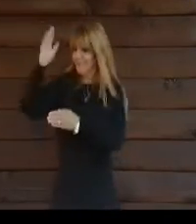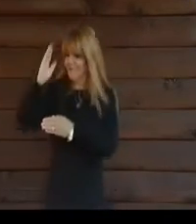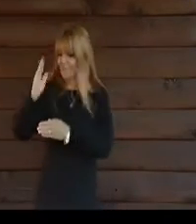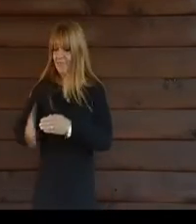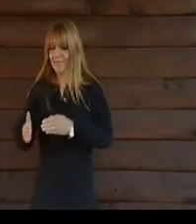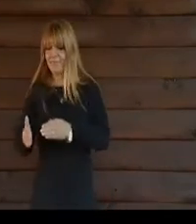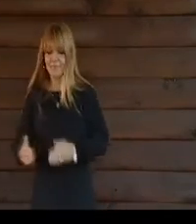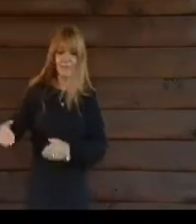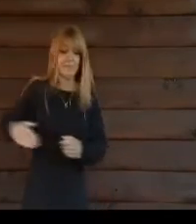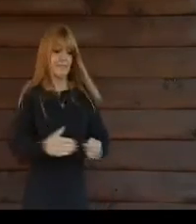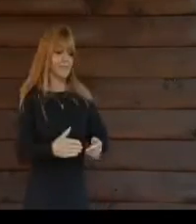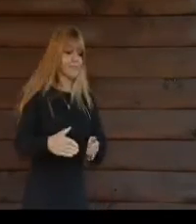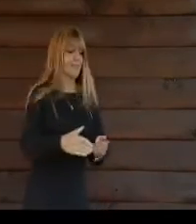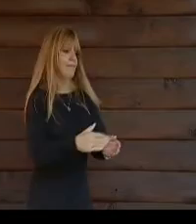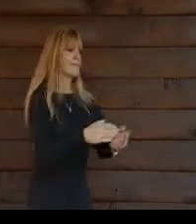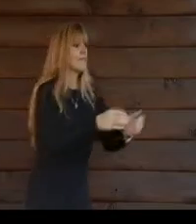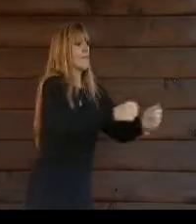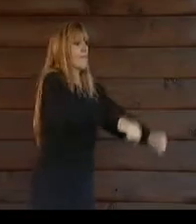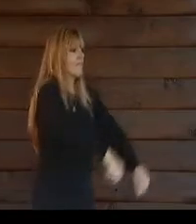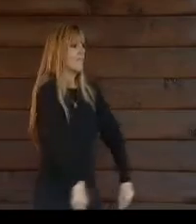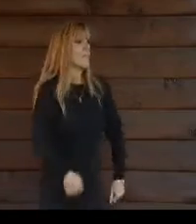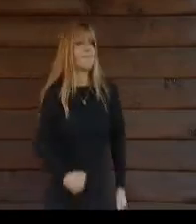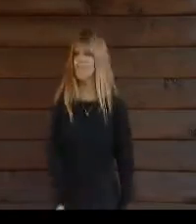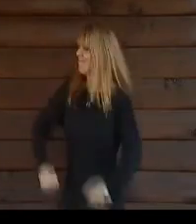at the end of the road Down